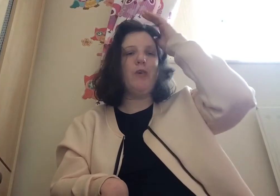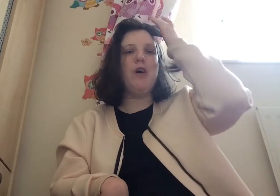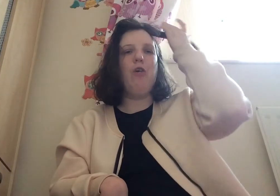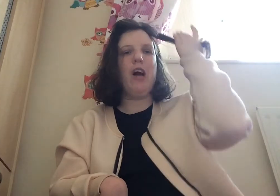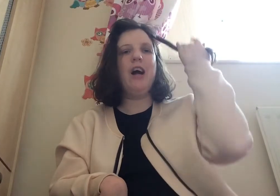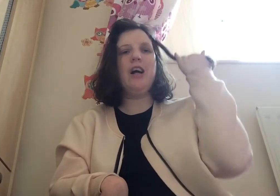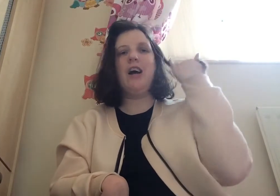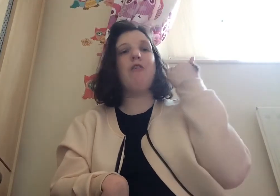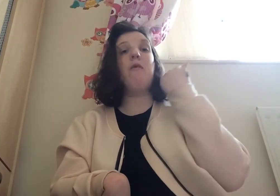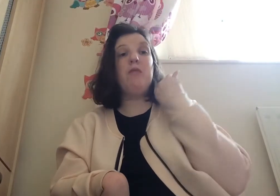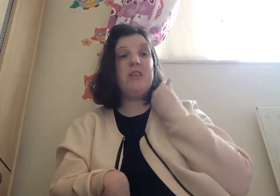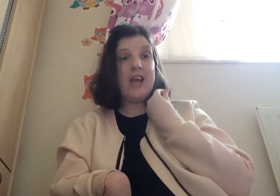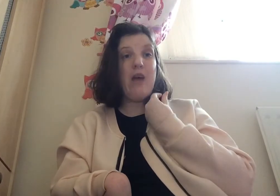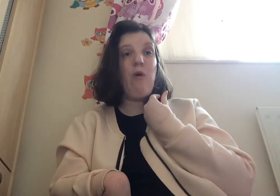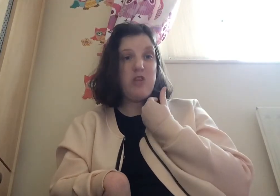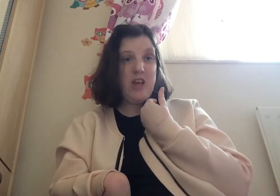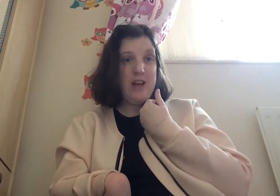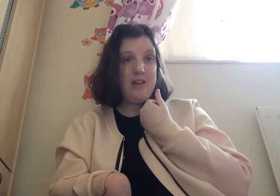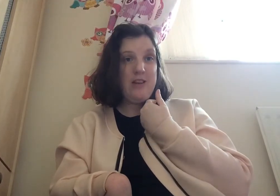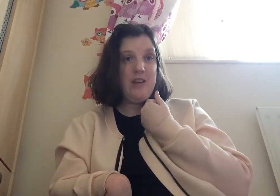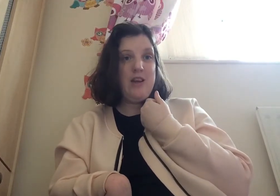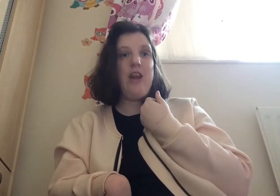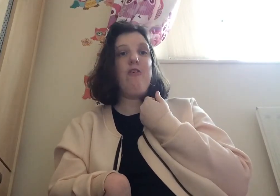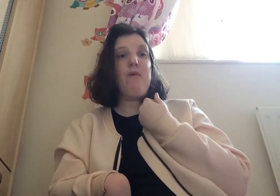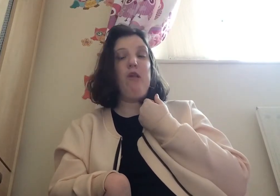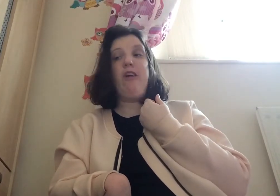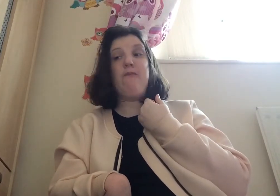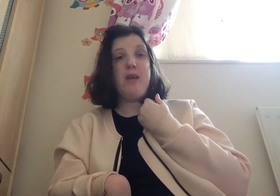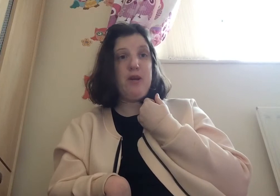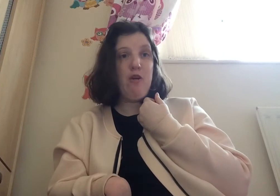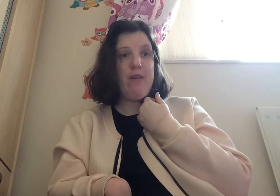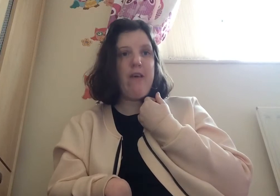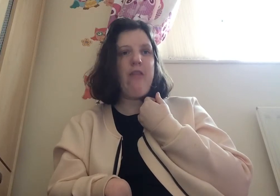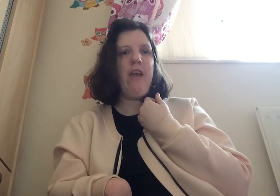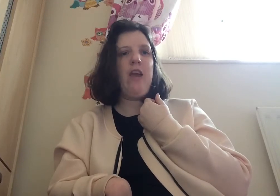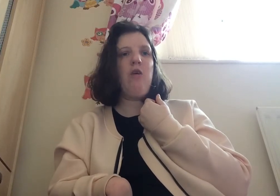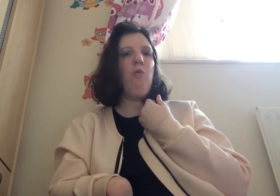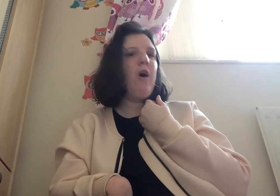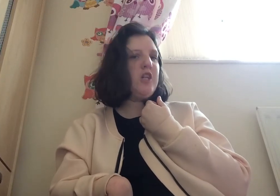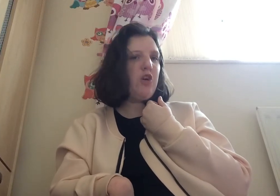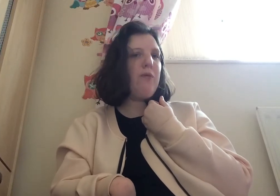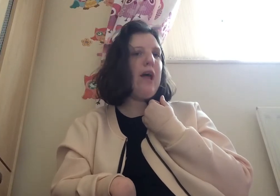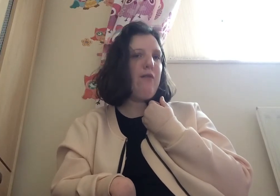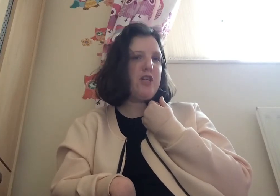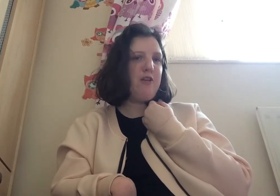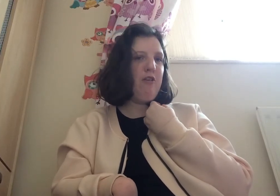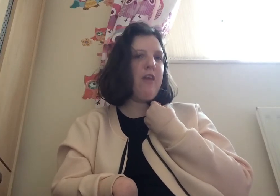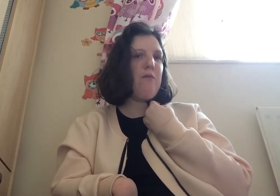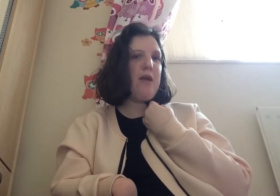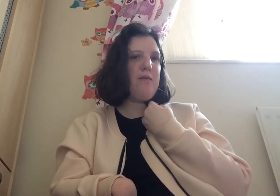we know that i remember the day i watched that and i remember looking at baby courtney then thinking what is she going to be like when she's older that baby